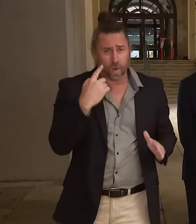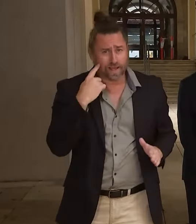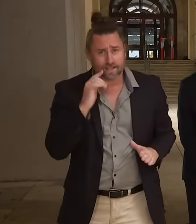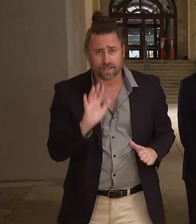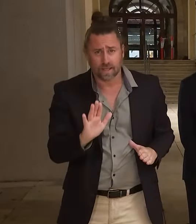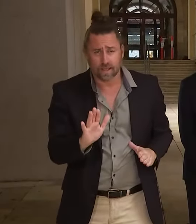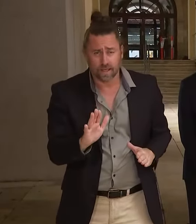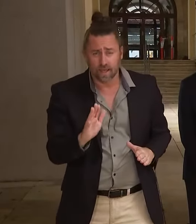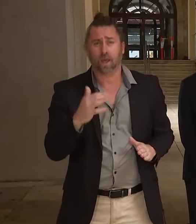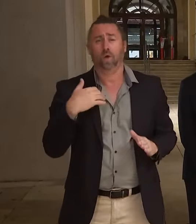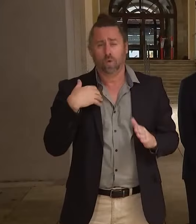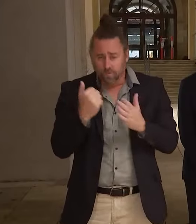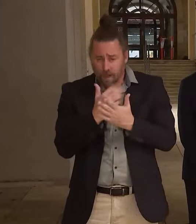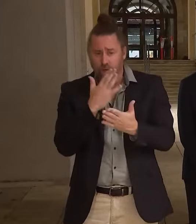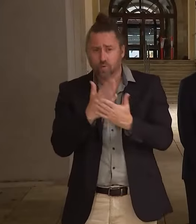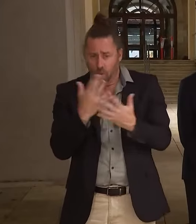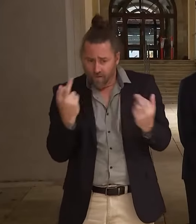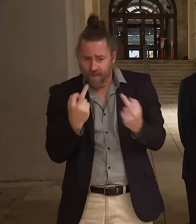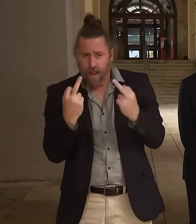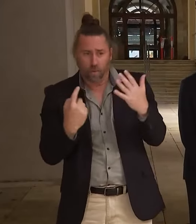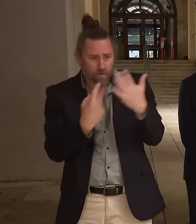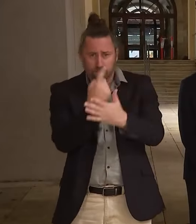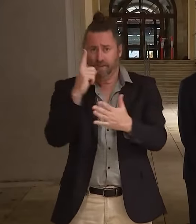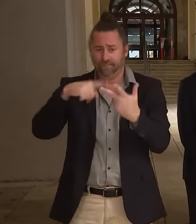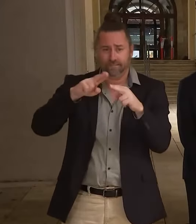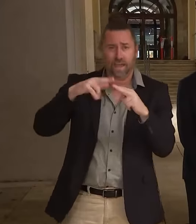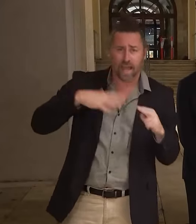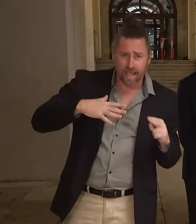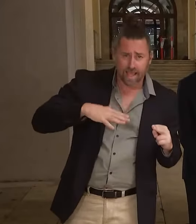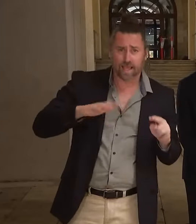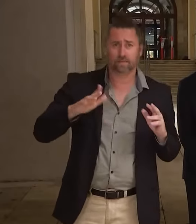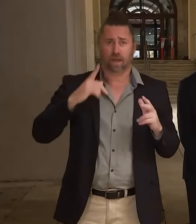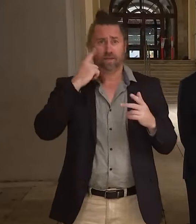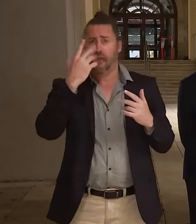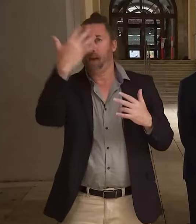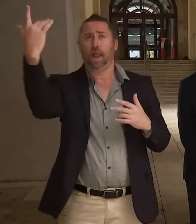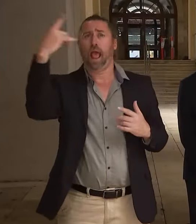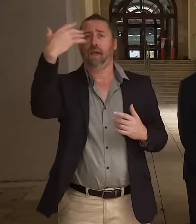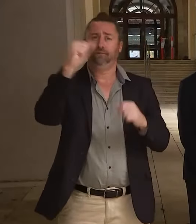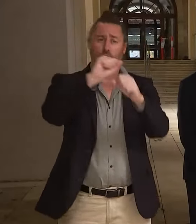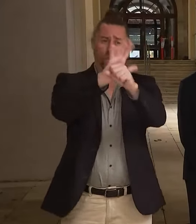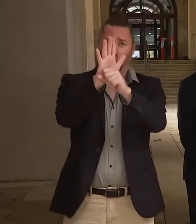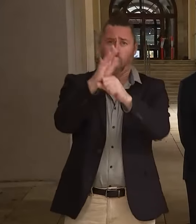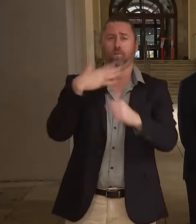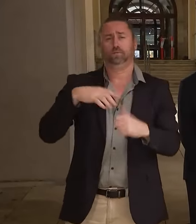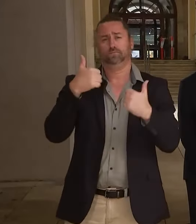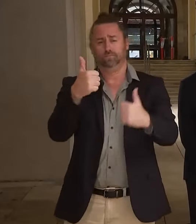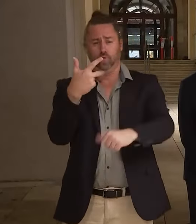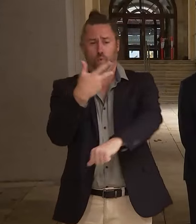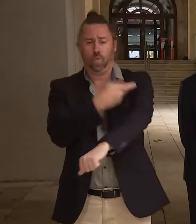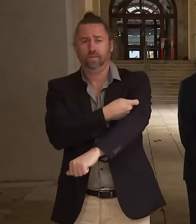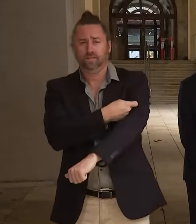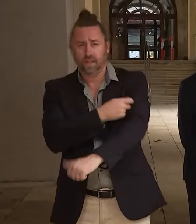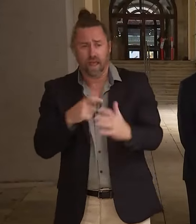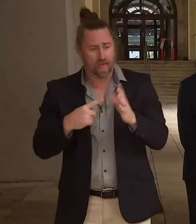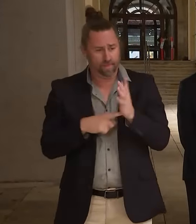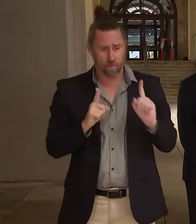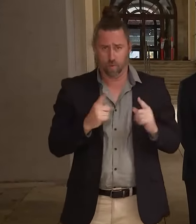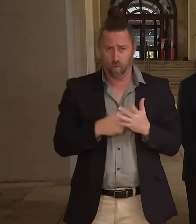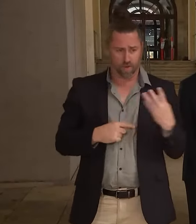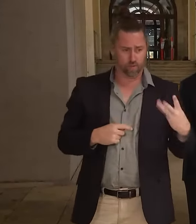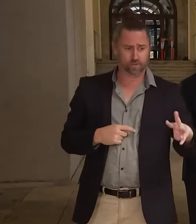we open up bed capacity. But we are comfortable with the numbers we're seeing in hospitals right now,